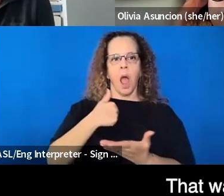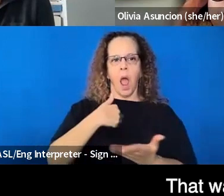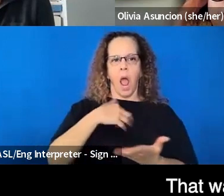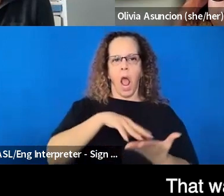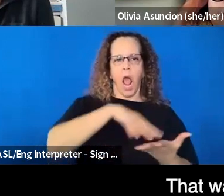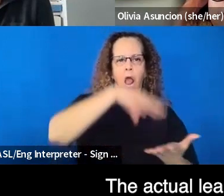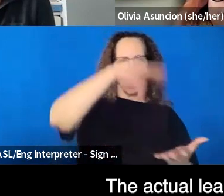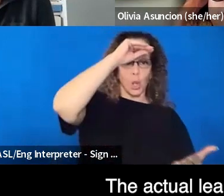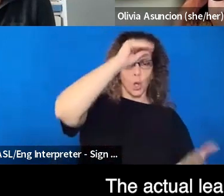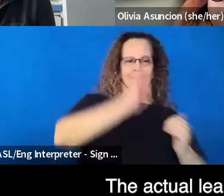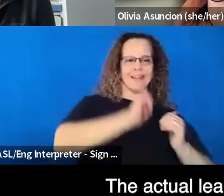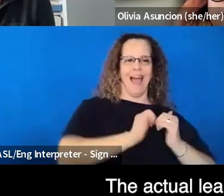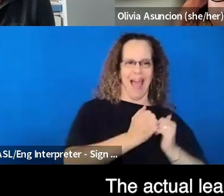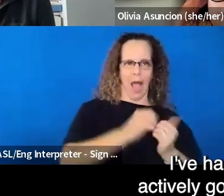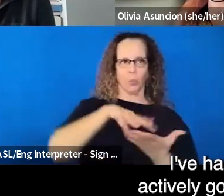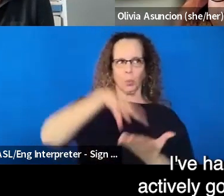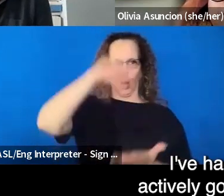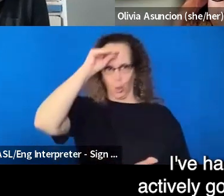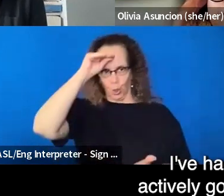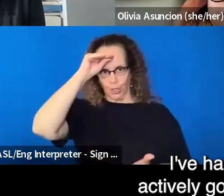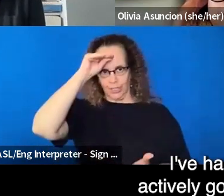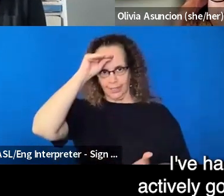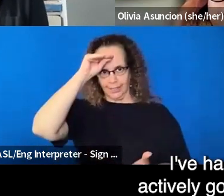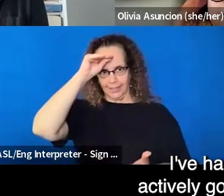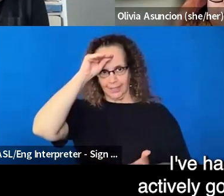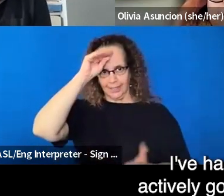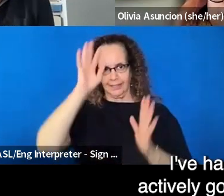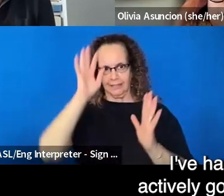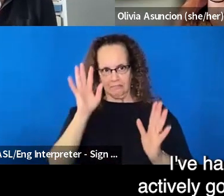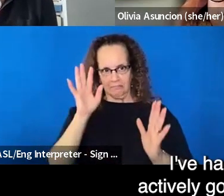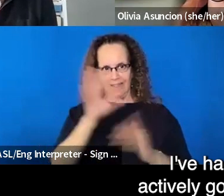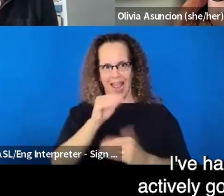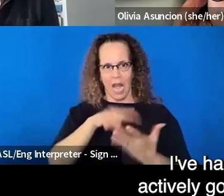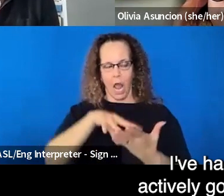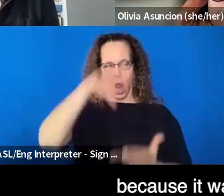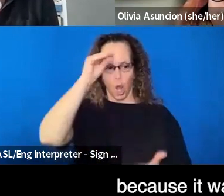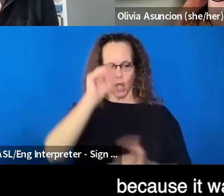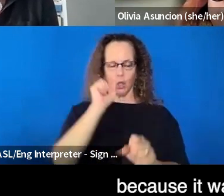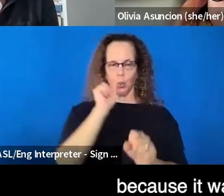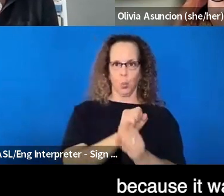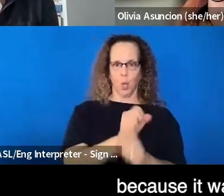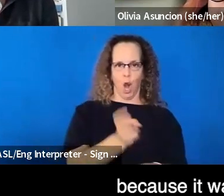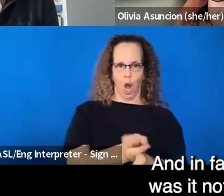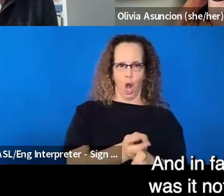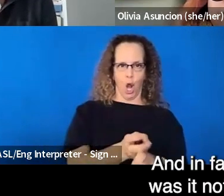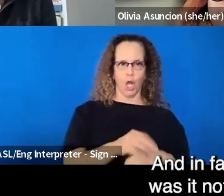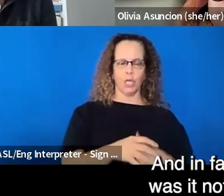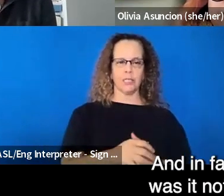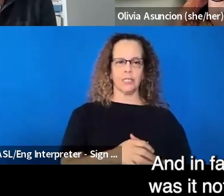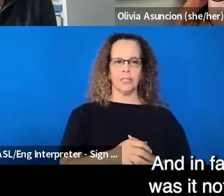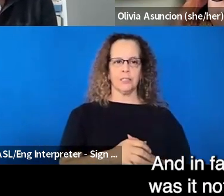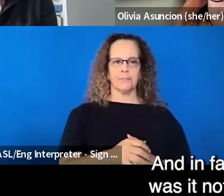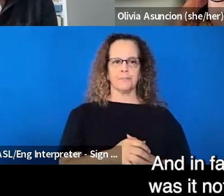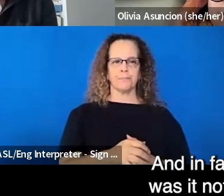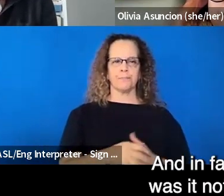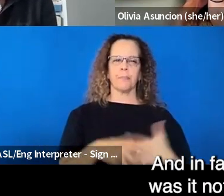was helpful. The actual learning, a lot of that I've had to really actively go and unlearn because it wasn't that useful. In fact, not even